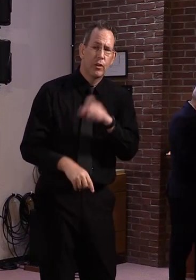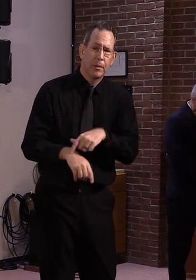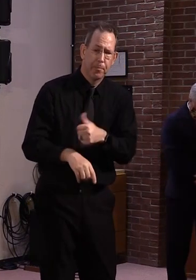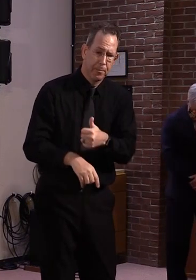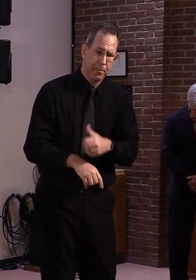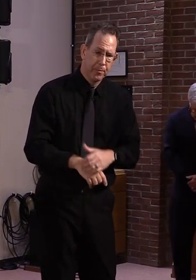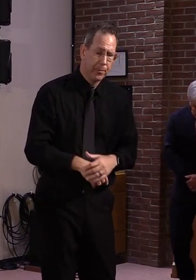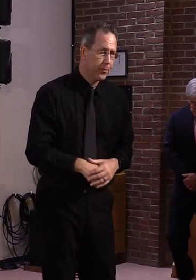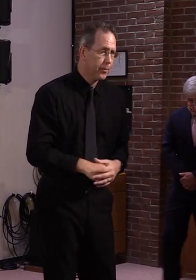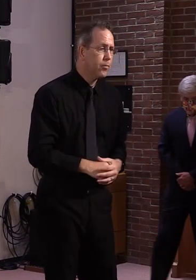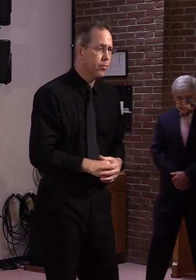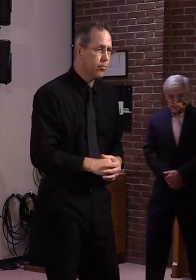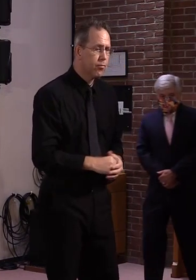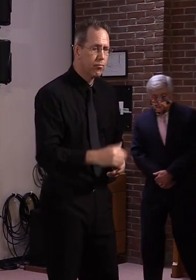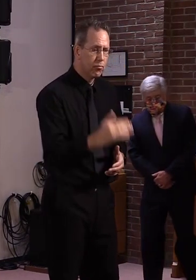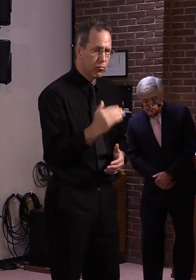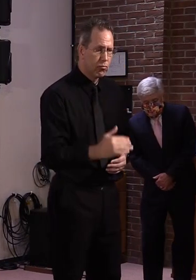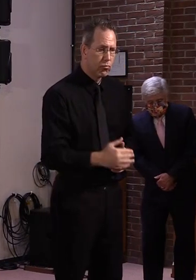Guy Page.